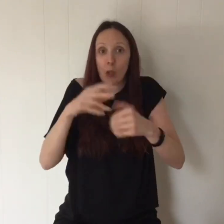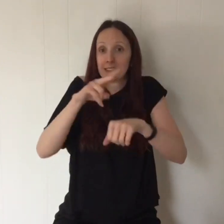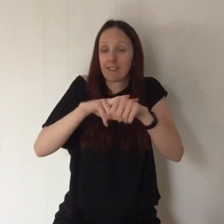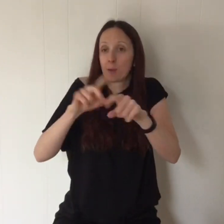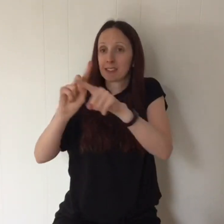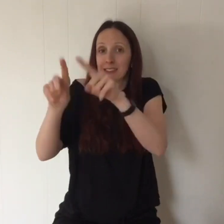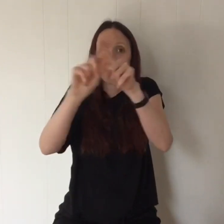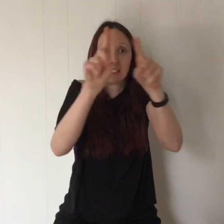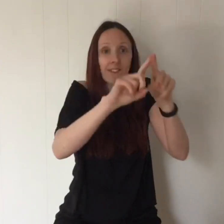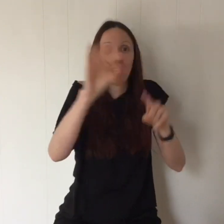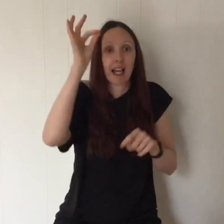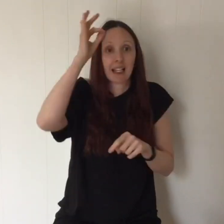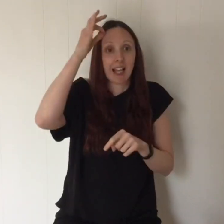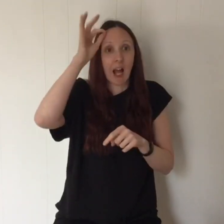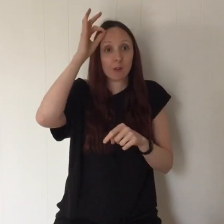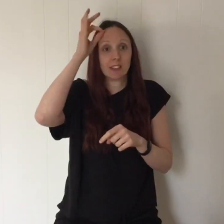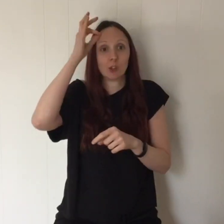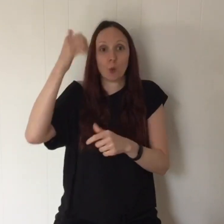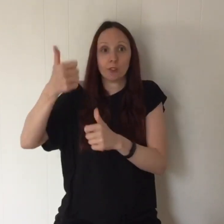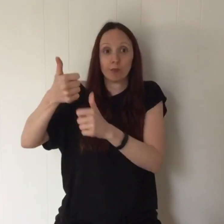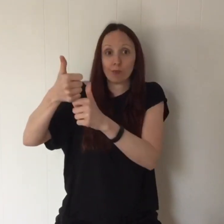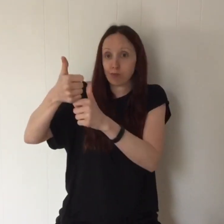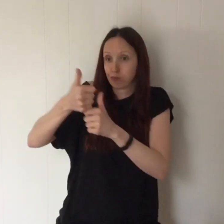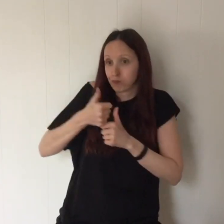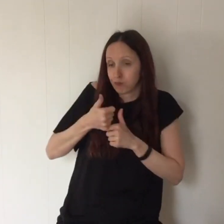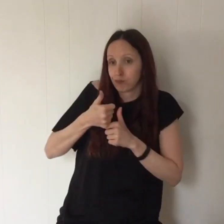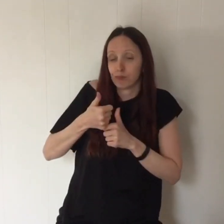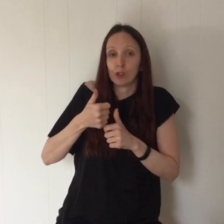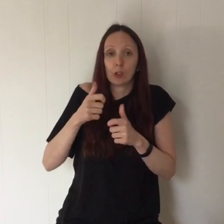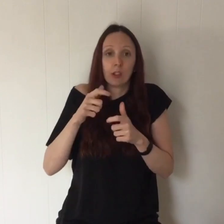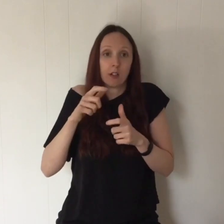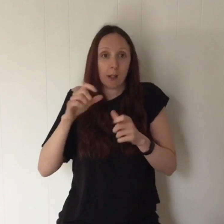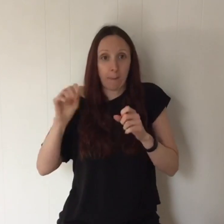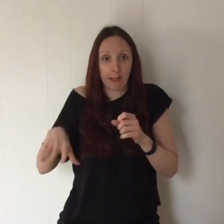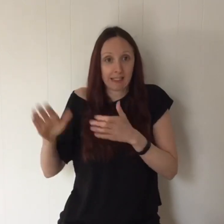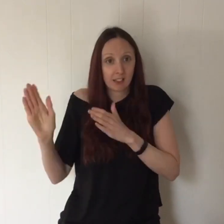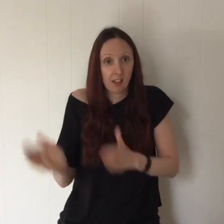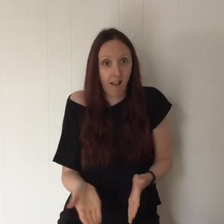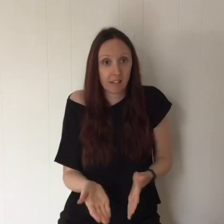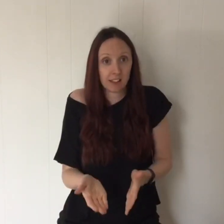have been pulled in from other areas of the council to support the bin collection service.